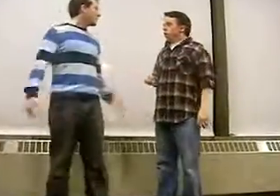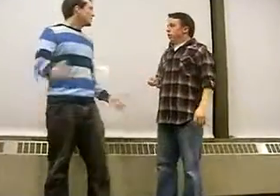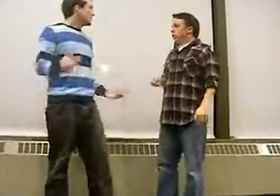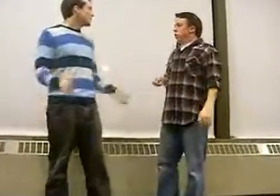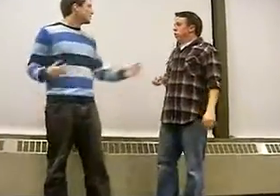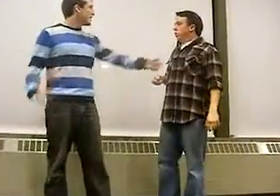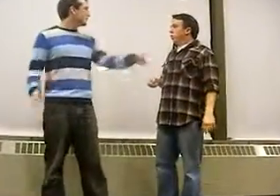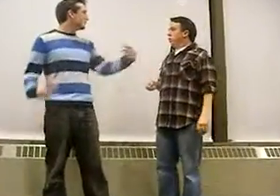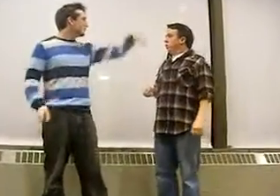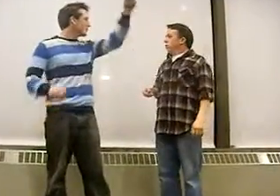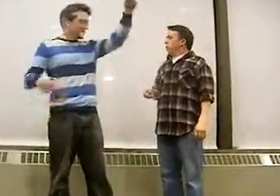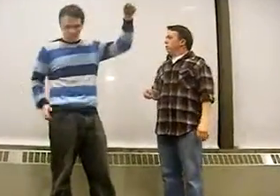You know, you're absolutely right.